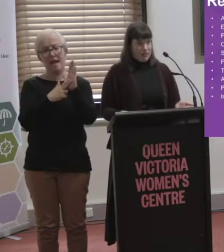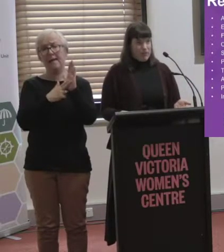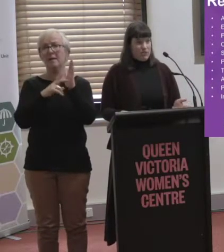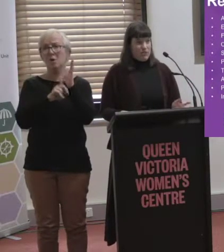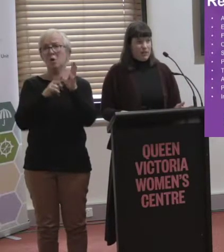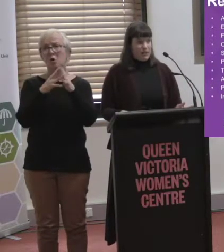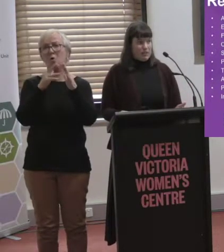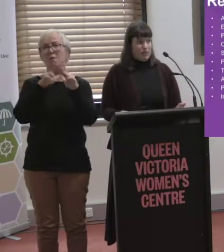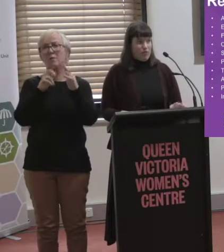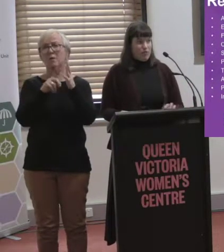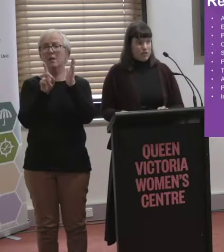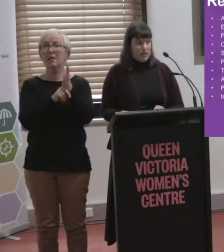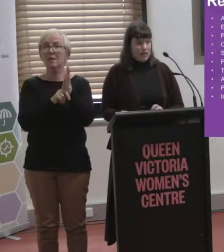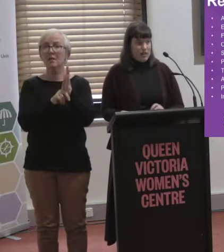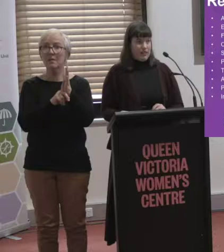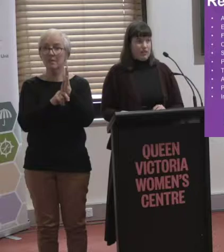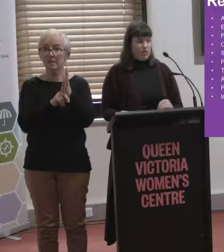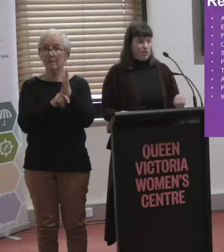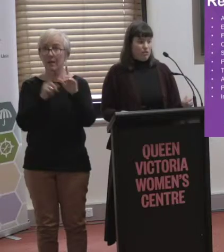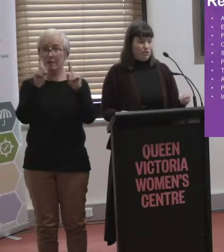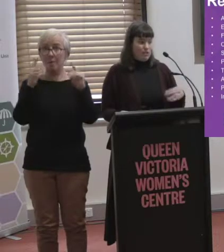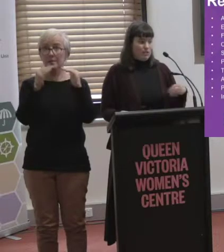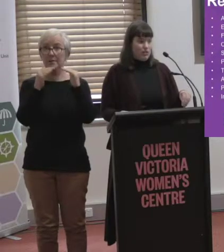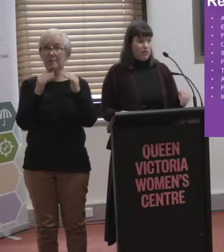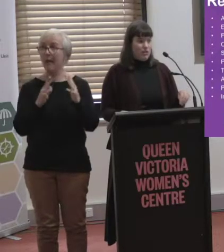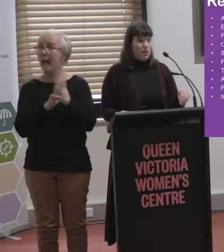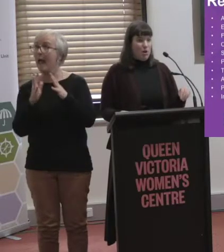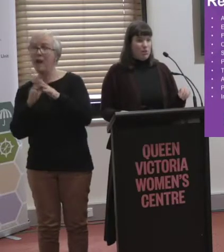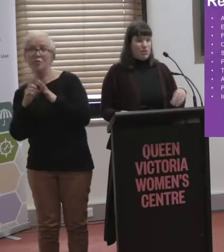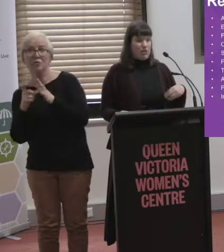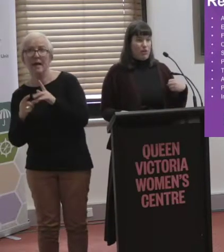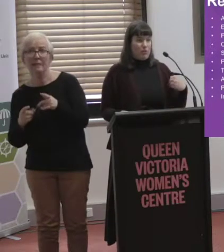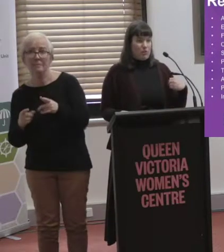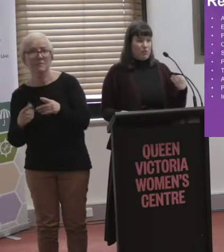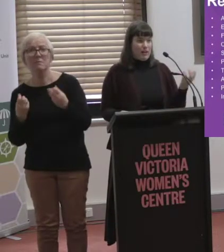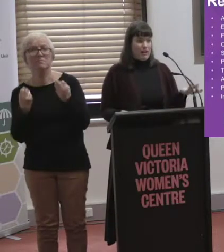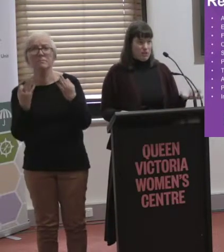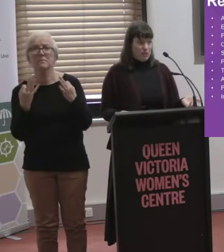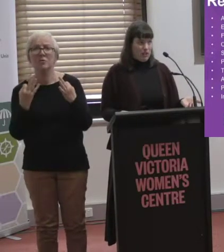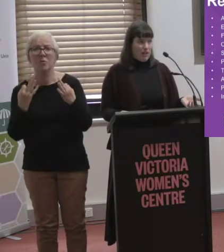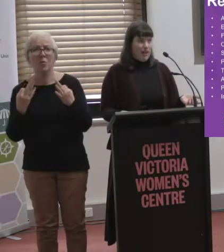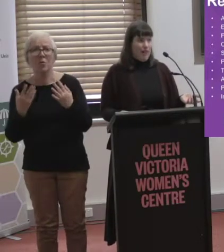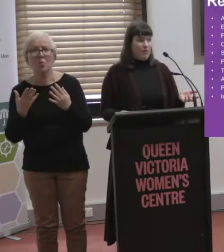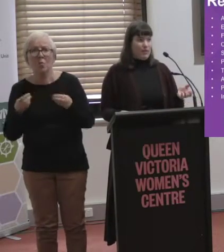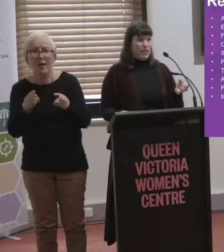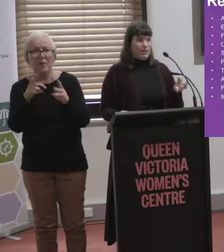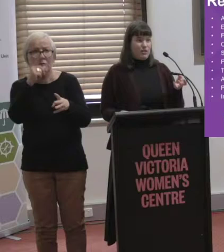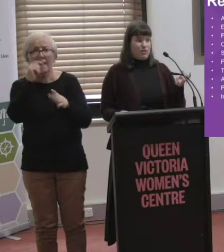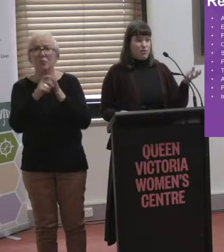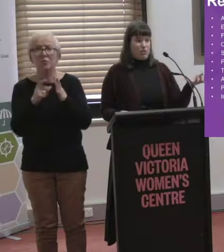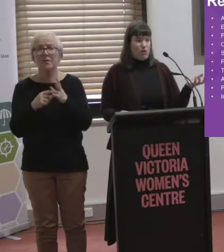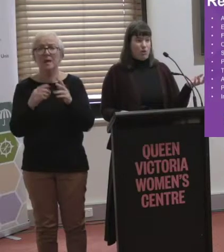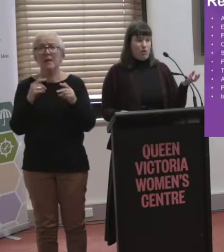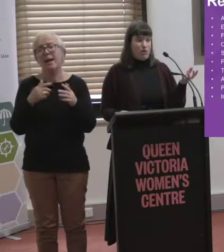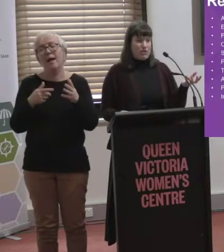standards, but there's no mechanism for enforcing that unless you, as the individual, want to go through the Human Rights Commission and take that